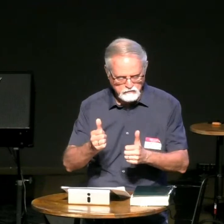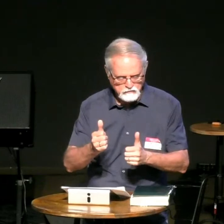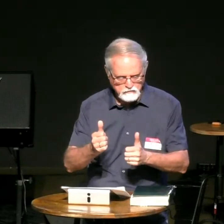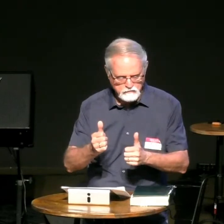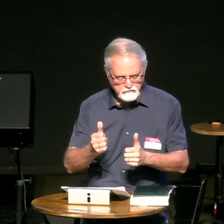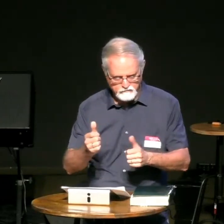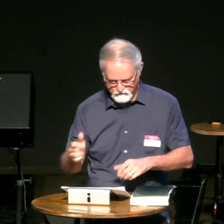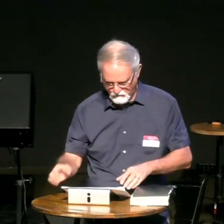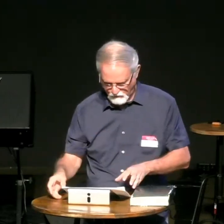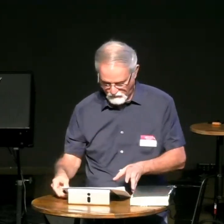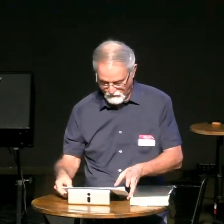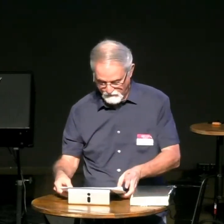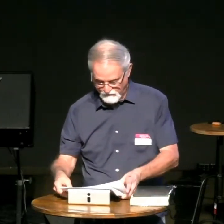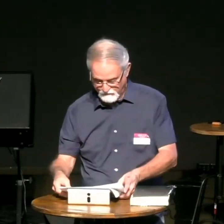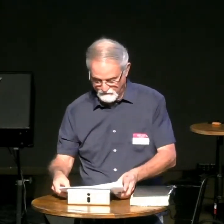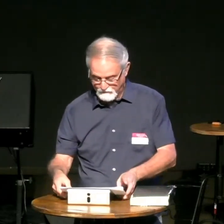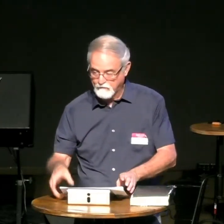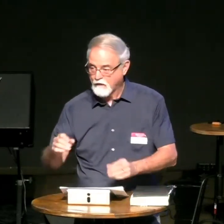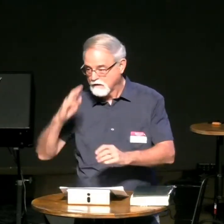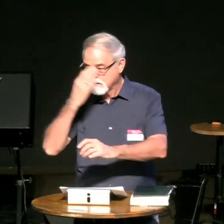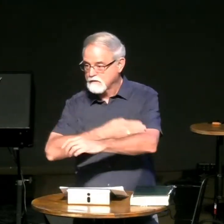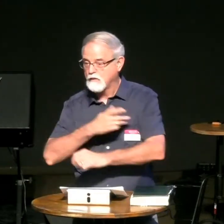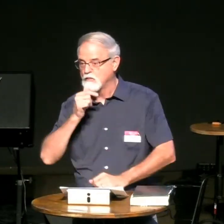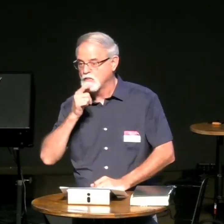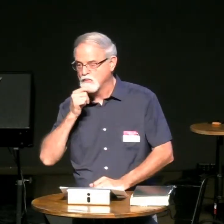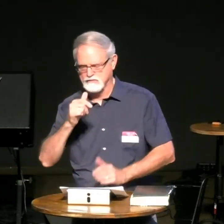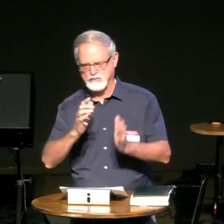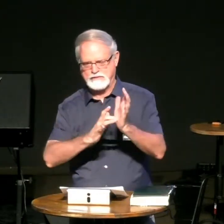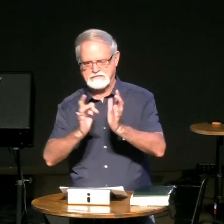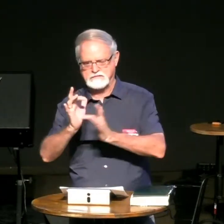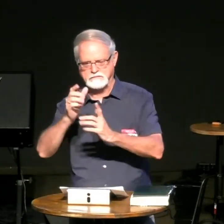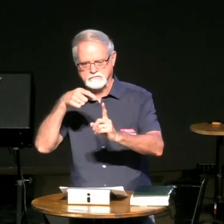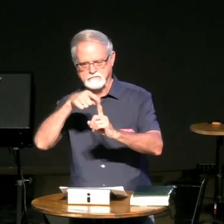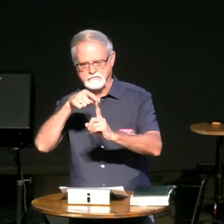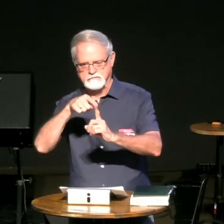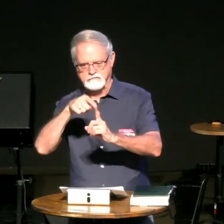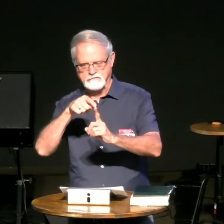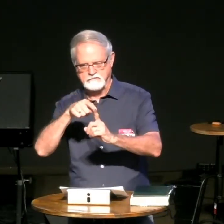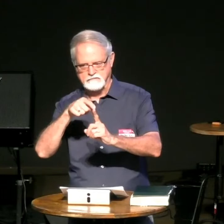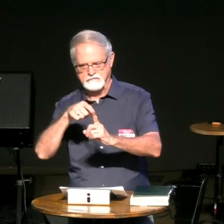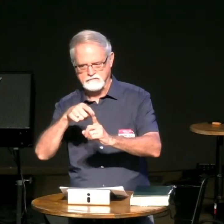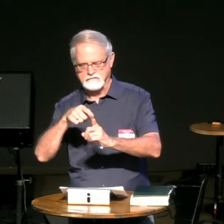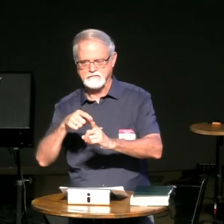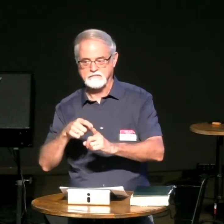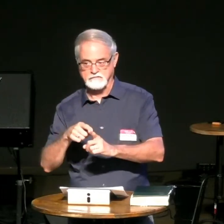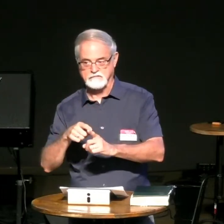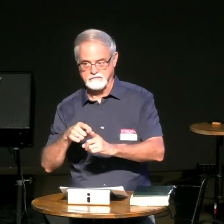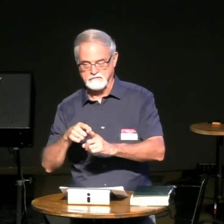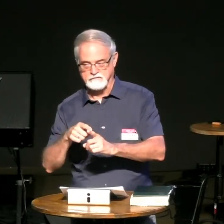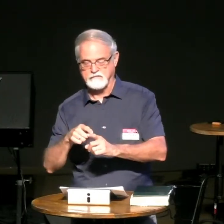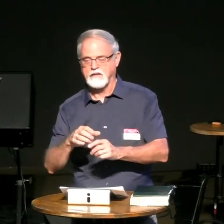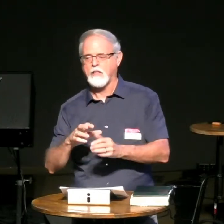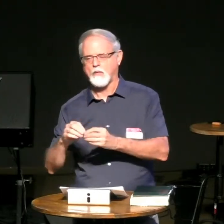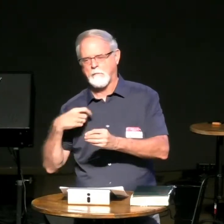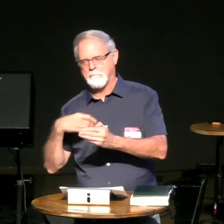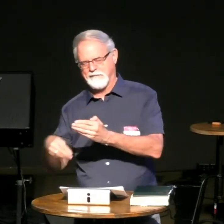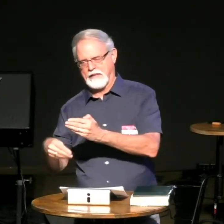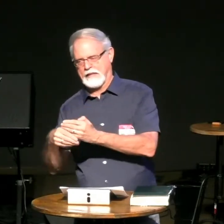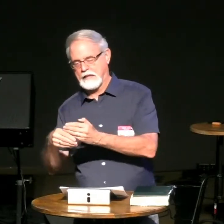testing that beloved son we would you know compare to jesus the son of